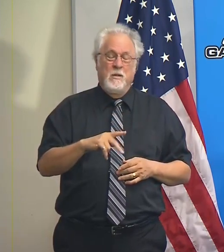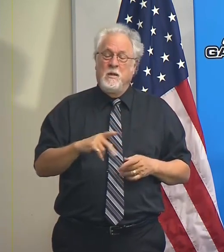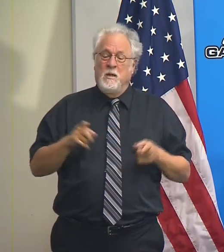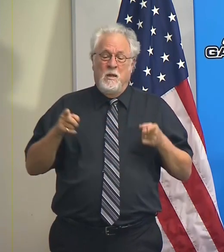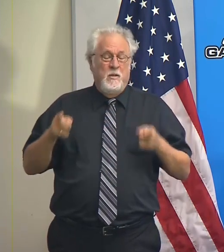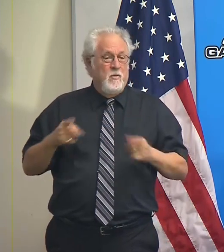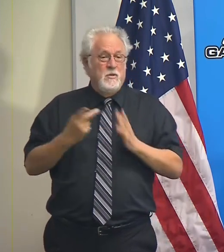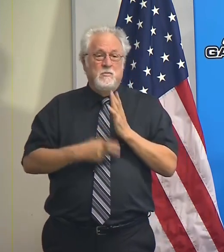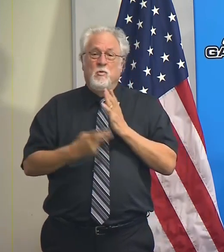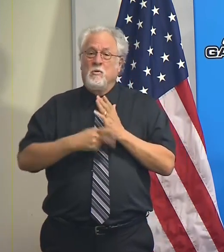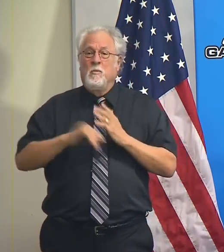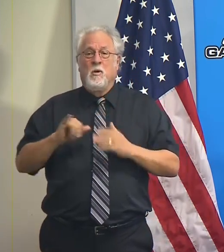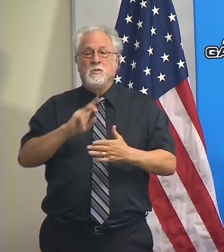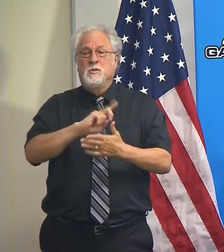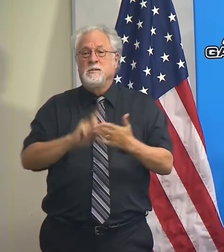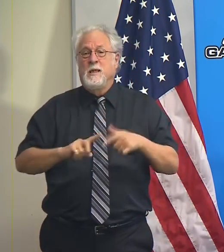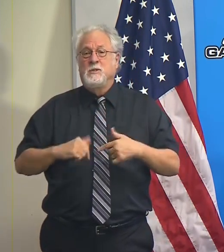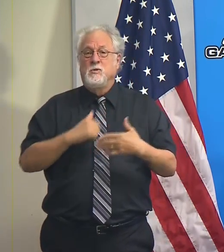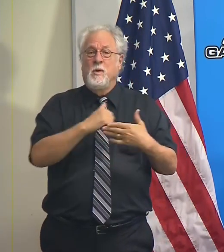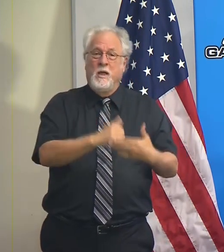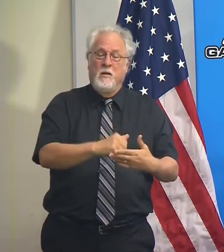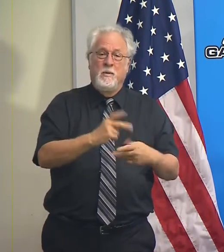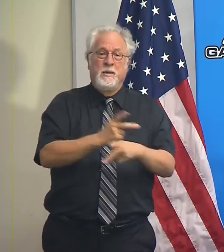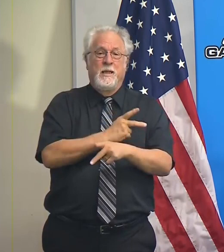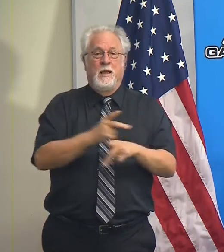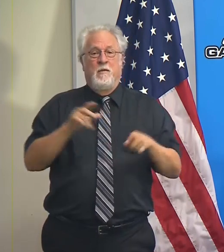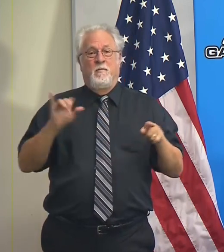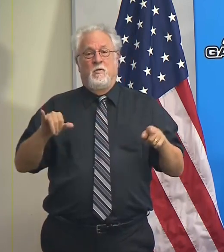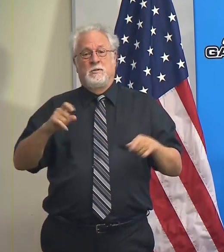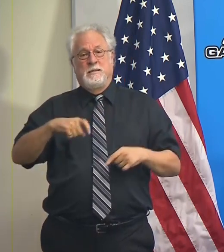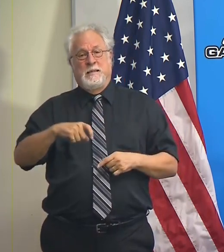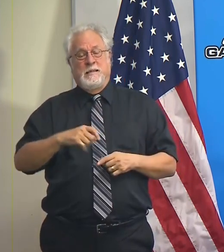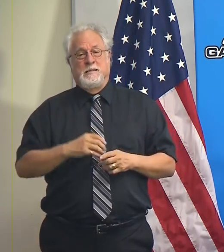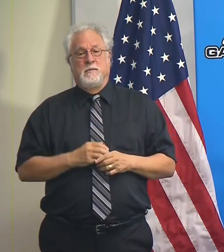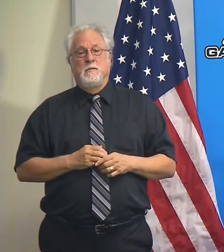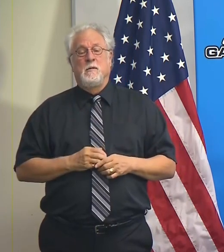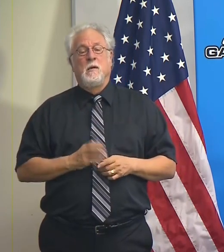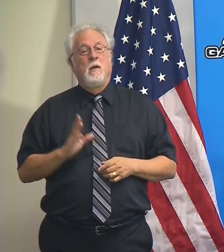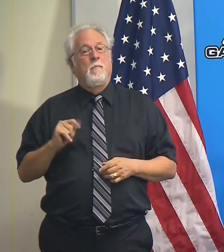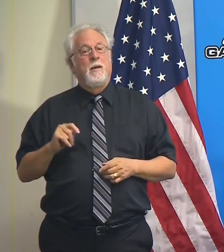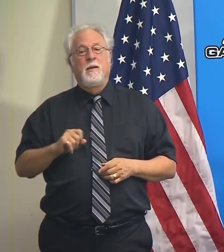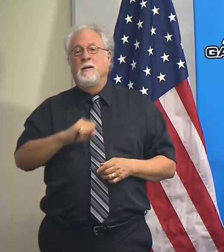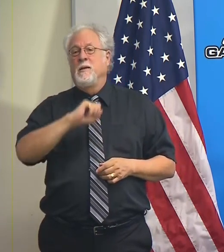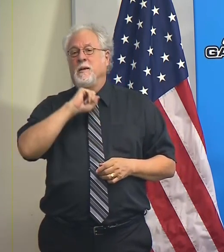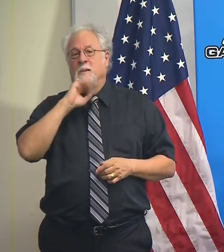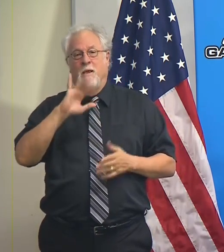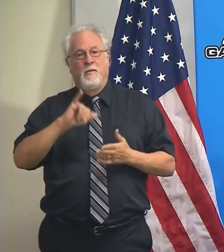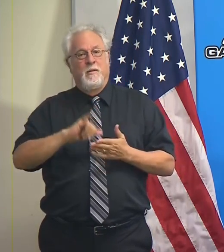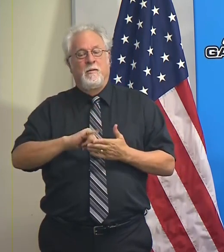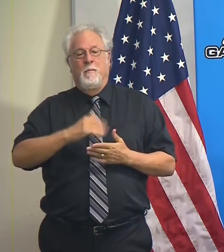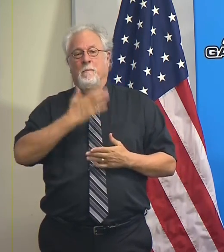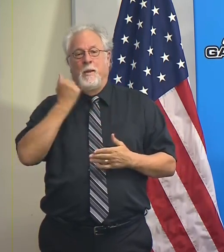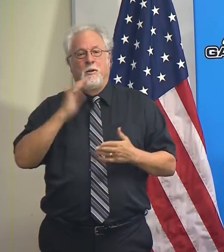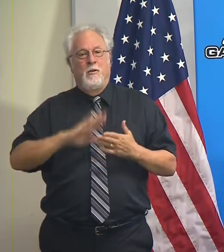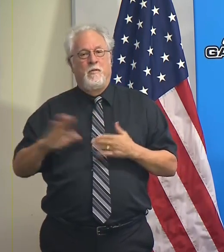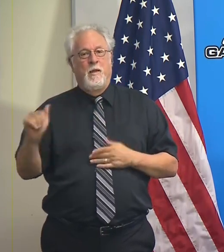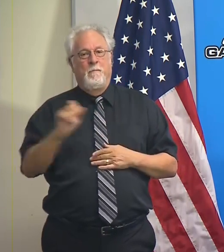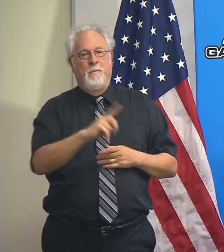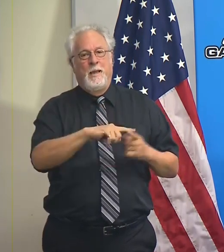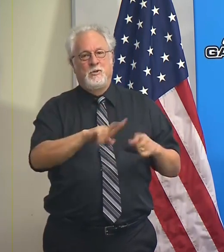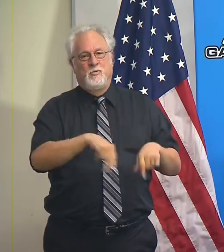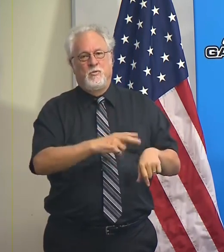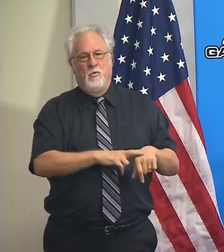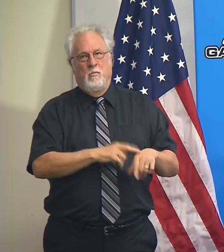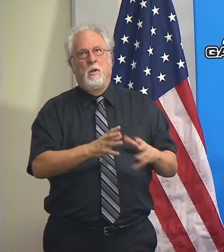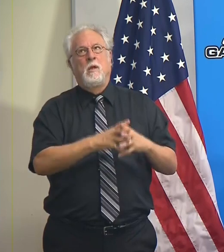those programs are also designed to help take care of some of those needs. But there's nothing that beats a return to normalcy